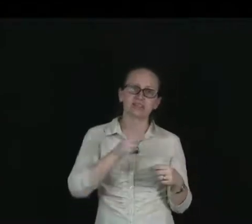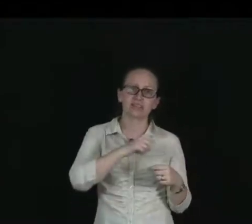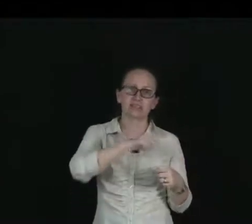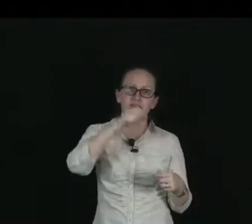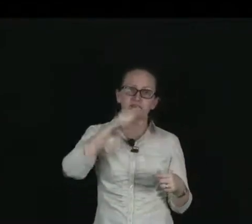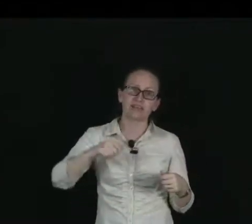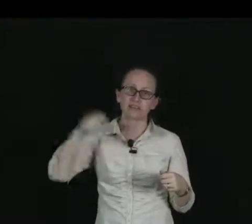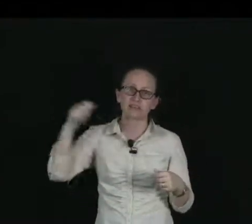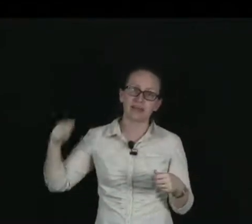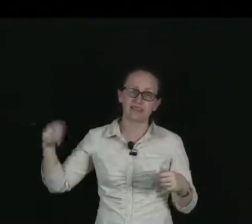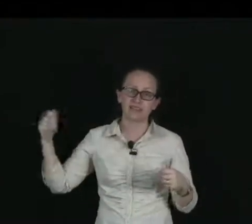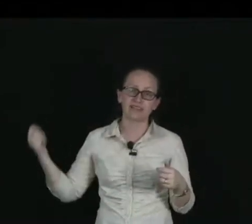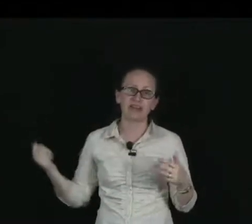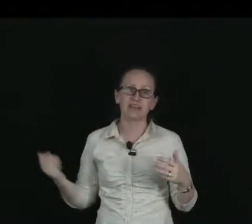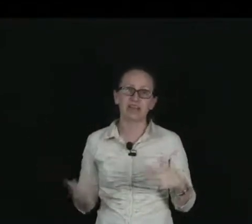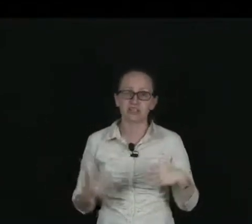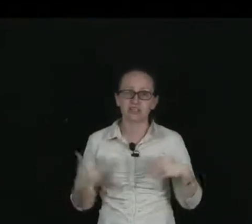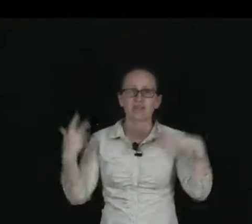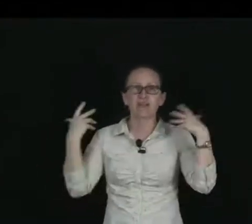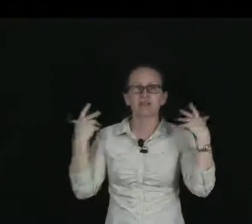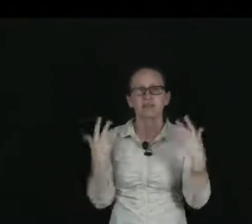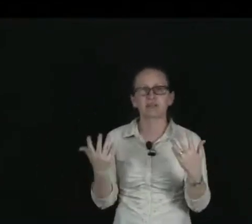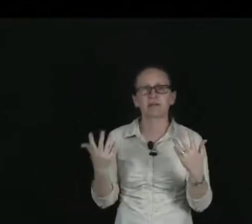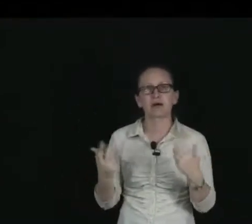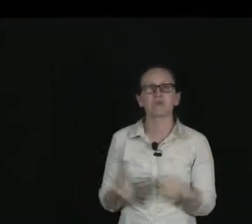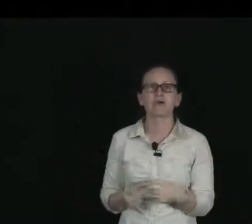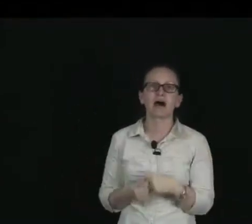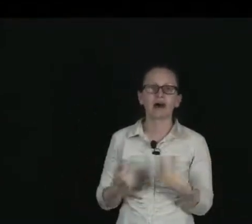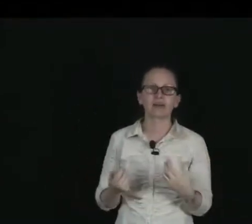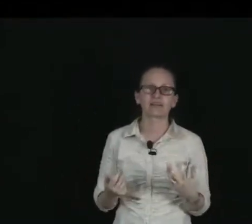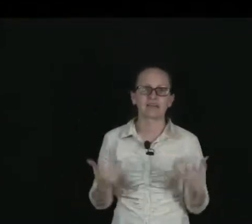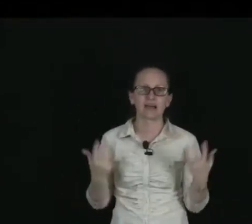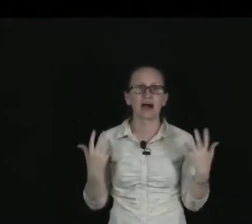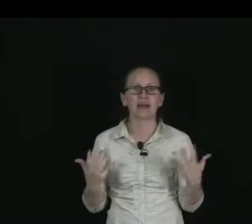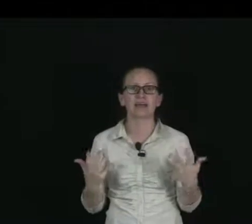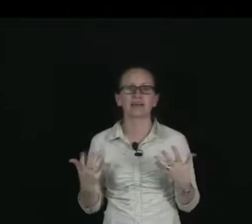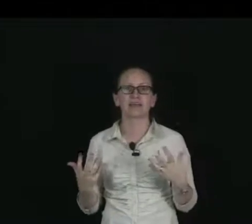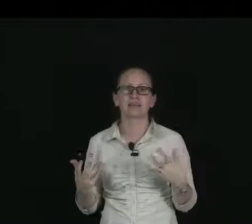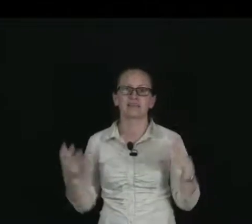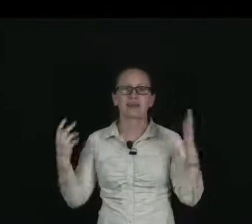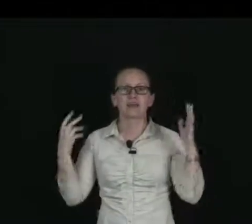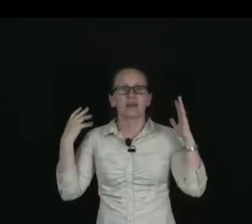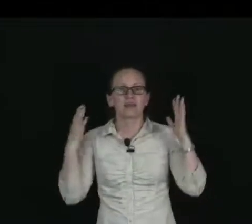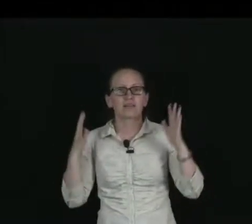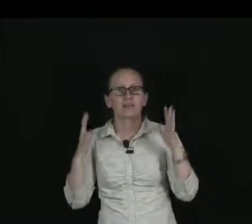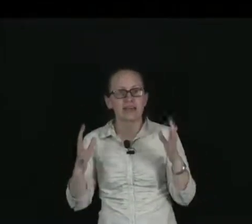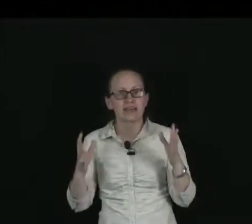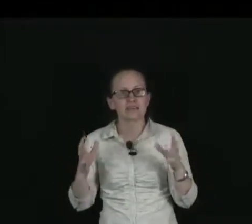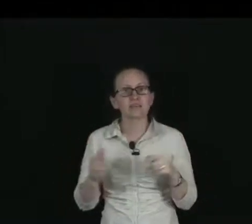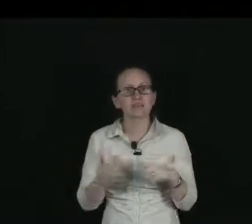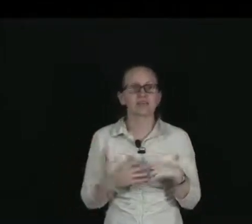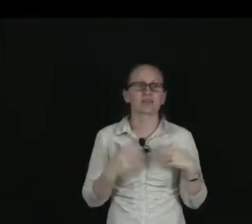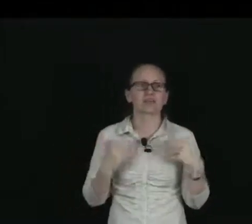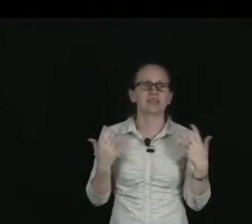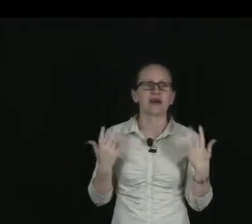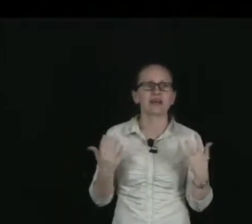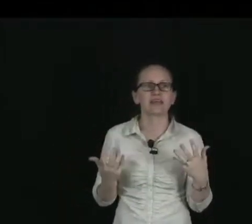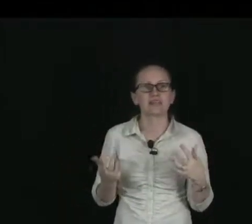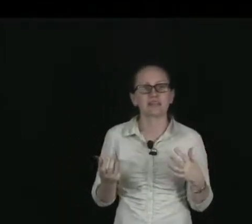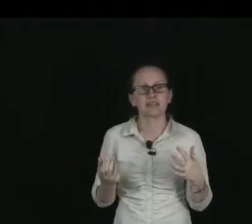consists of electromagnetic radiation, finds it much harder to ionize atoms. And so the ionizing